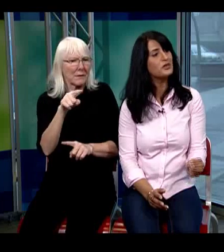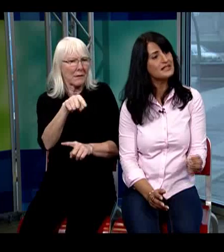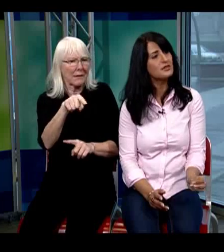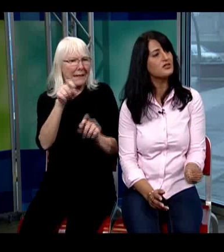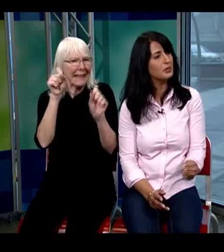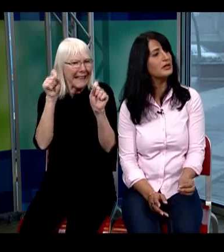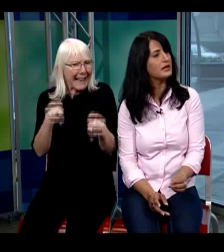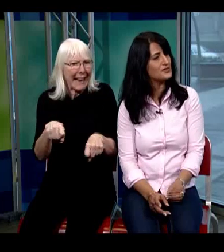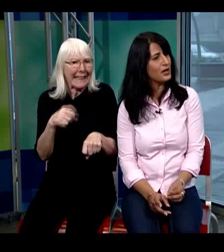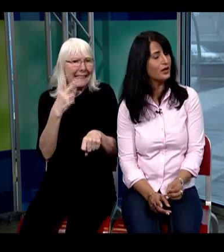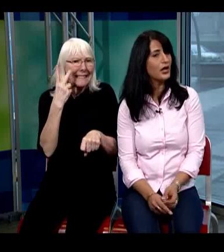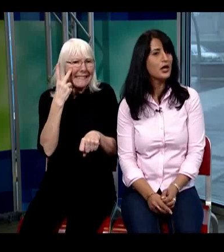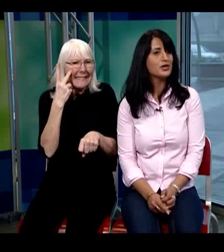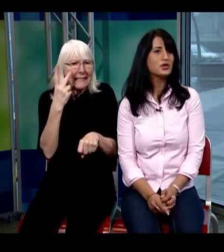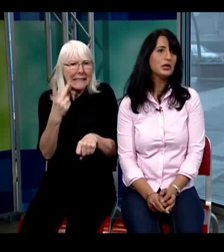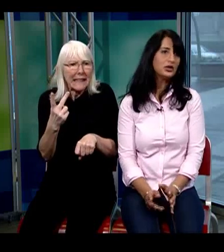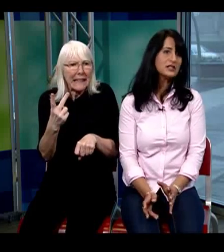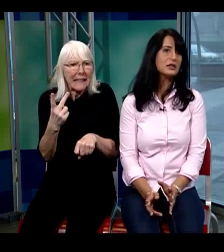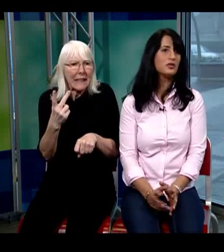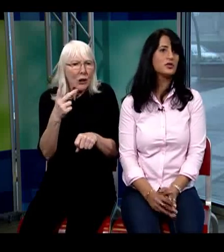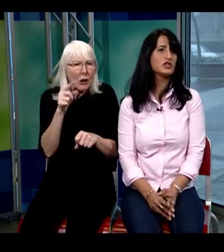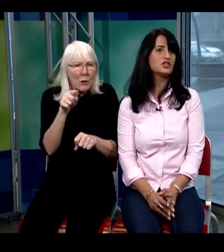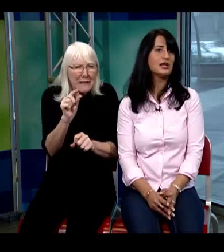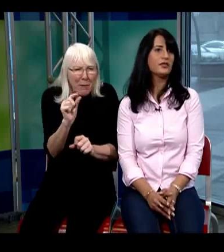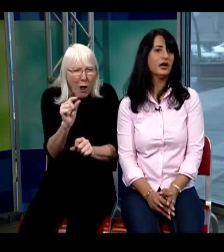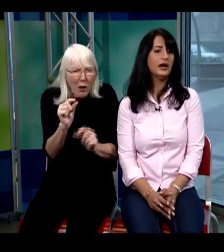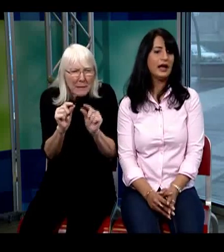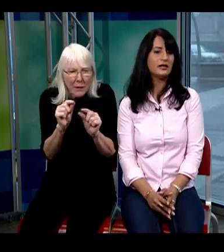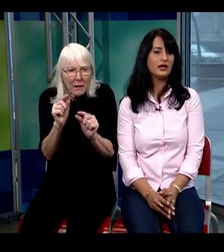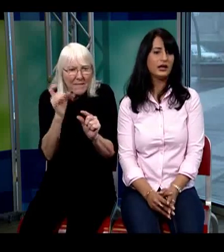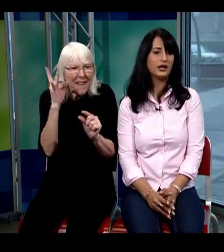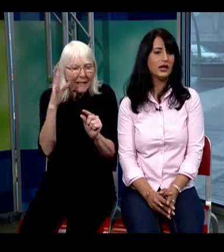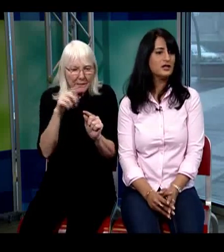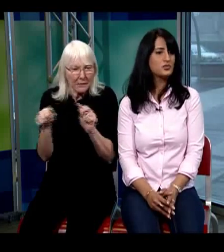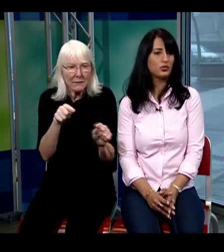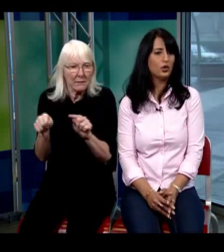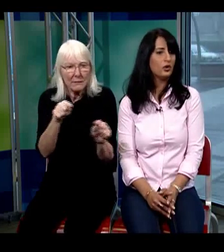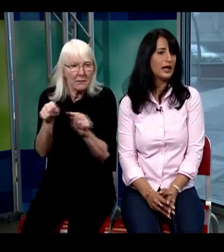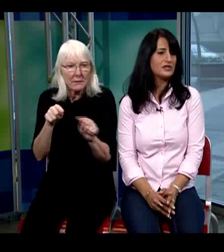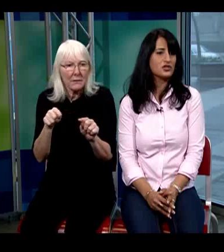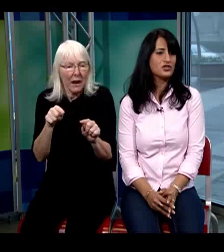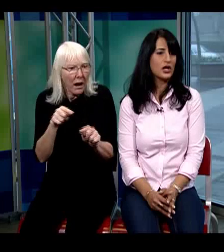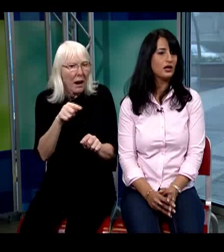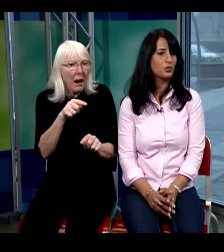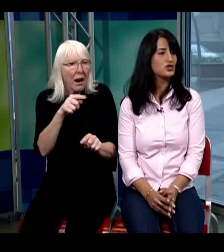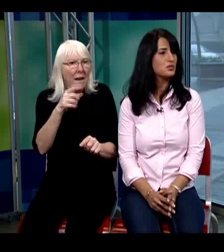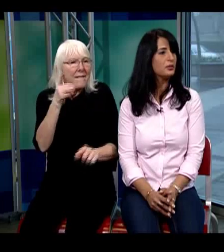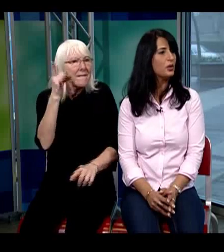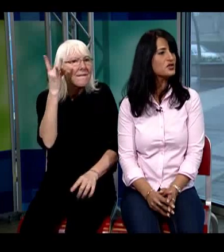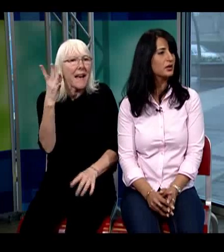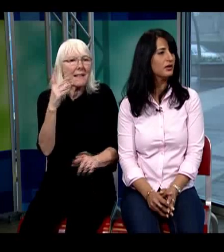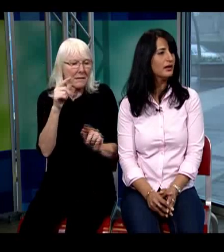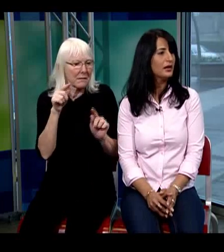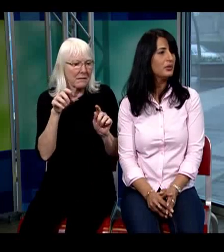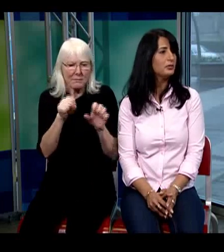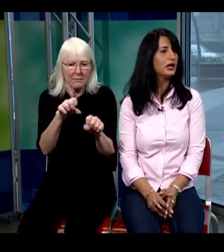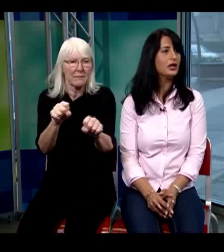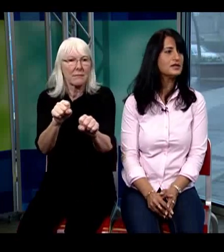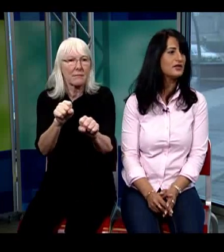perceptive ability as well so we looked at some of the positions out there and his goal as a child was to be a postman but because he